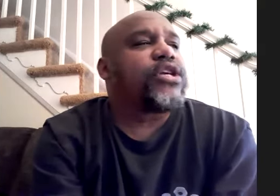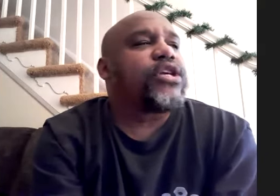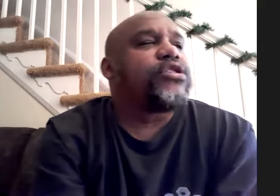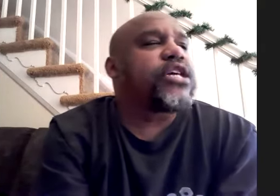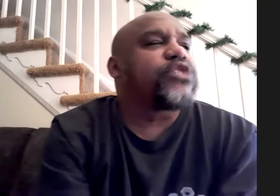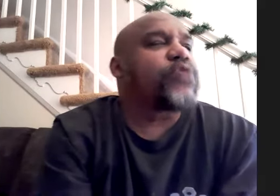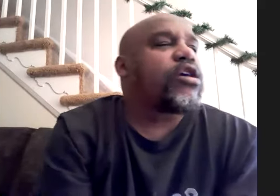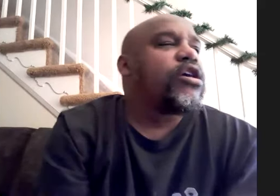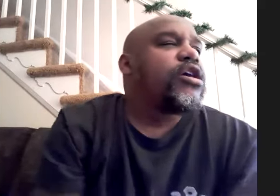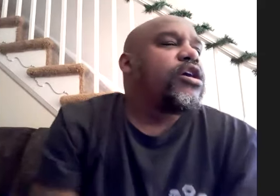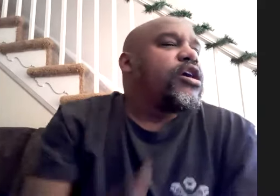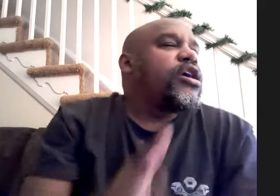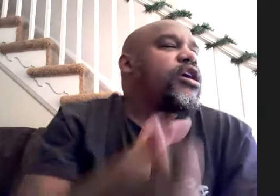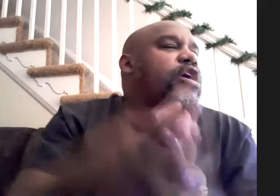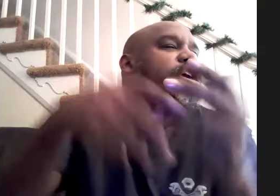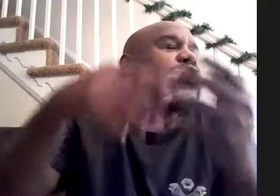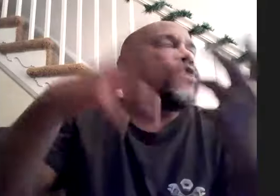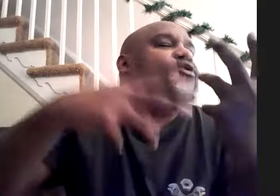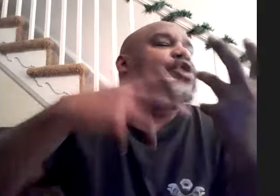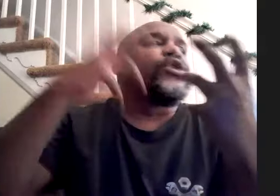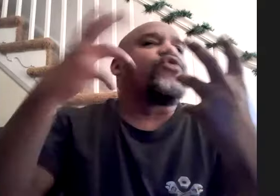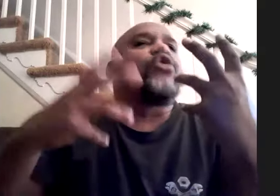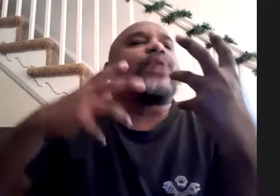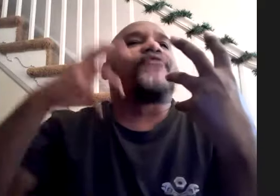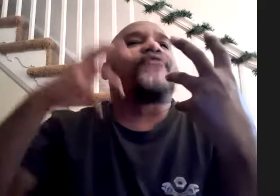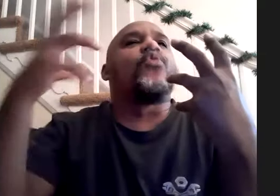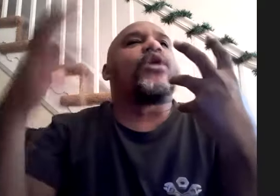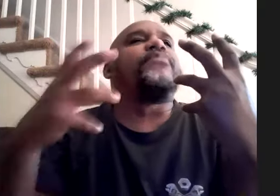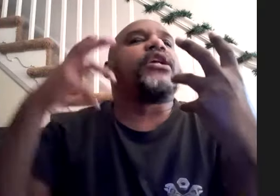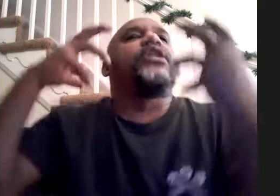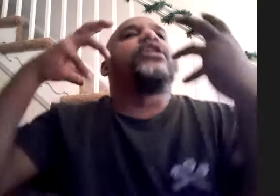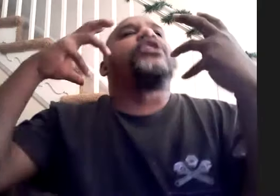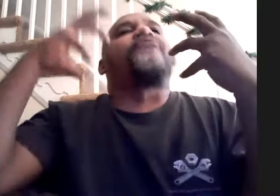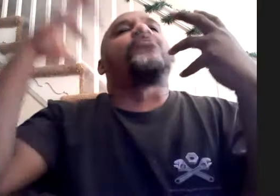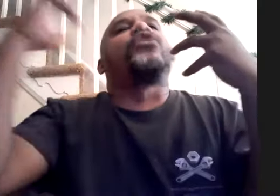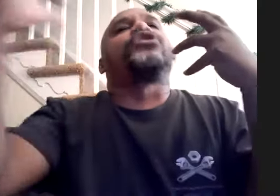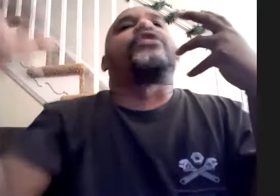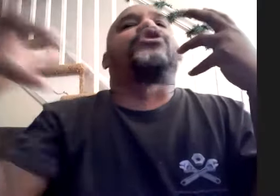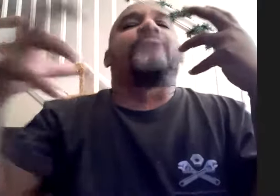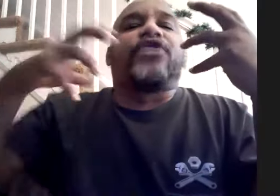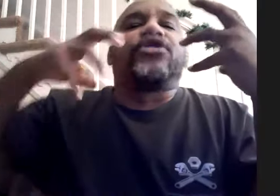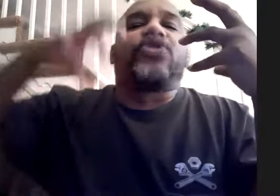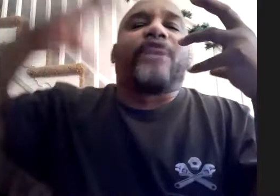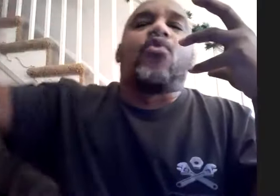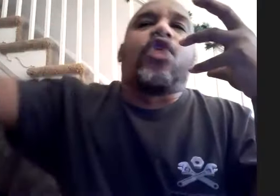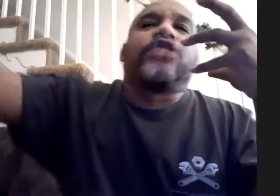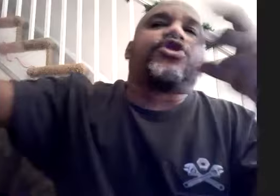one of those things where in order for you to grow you have to want to be you have to want to stretch your boundaries you have to want to